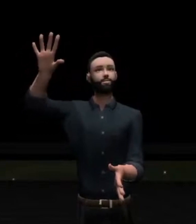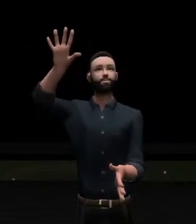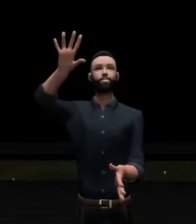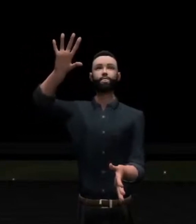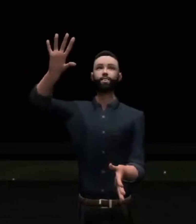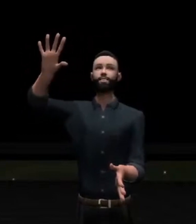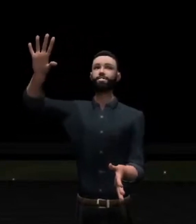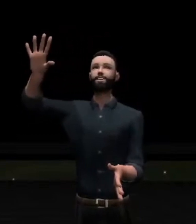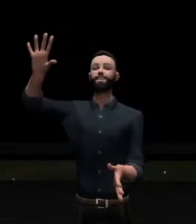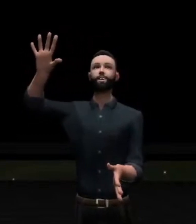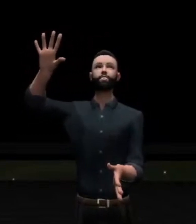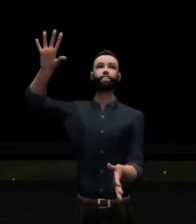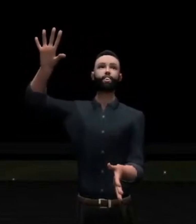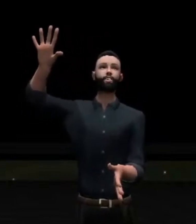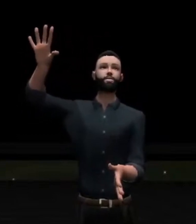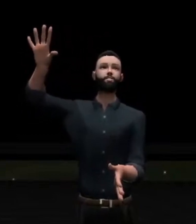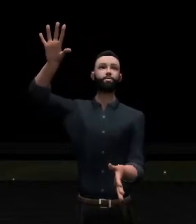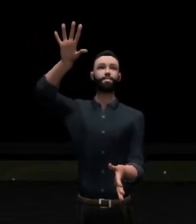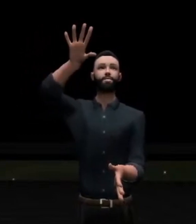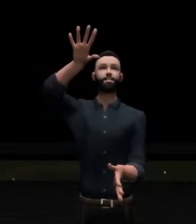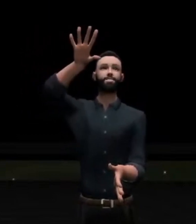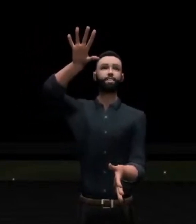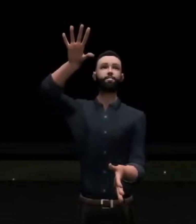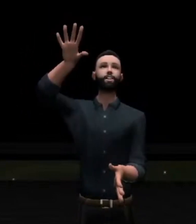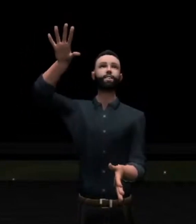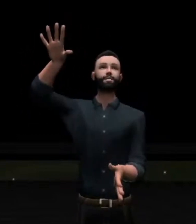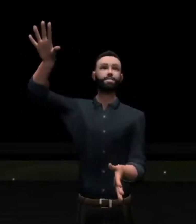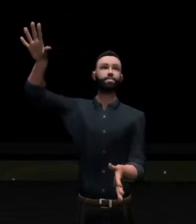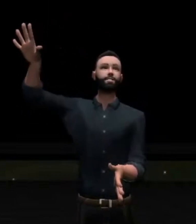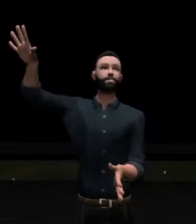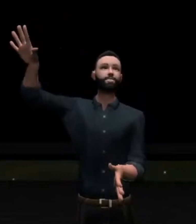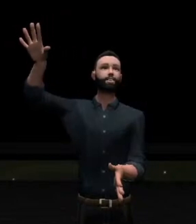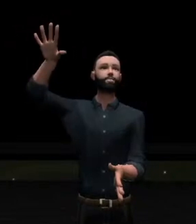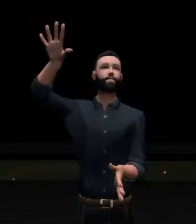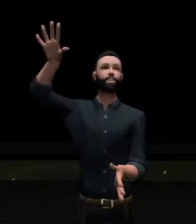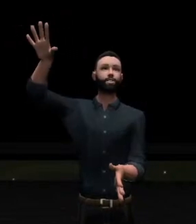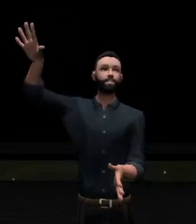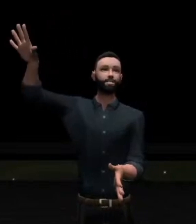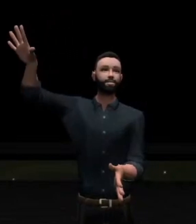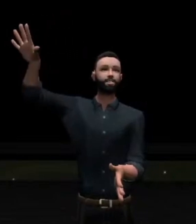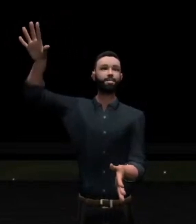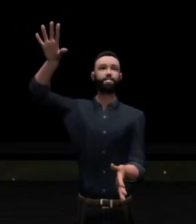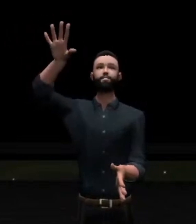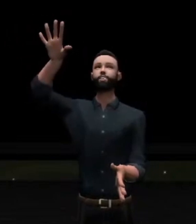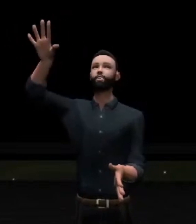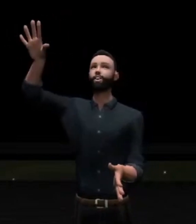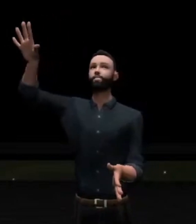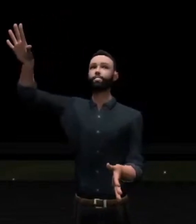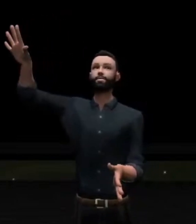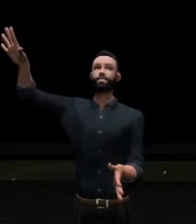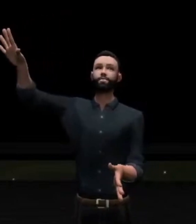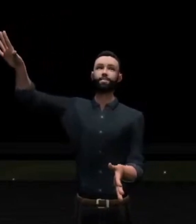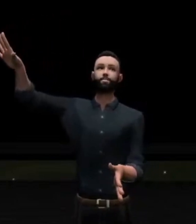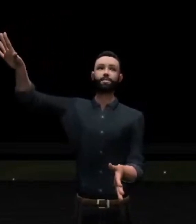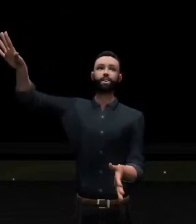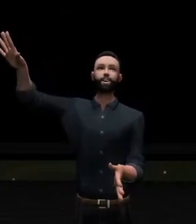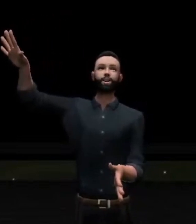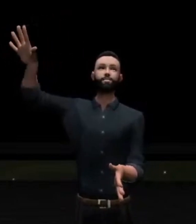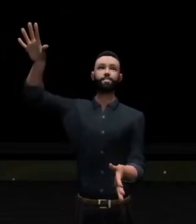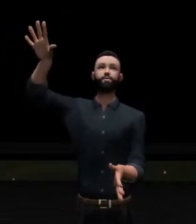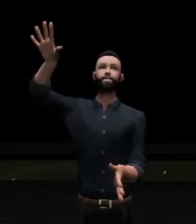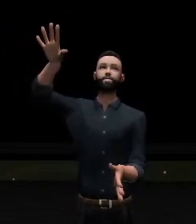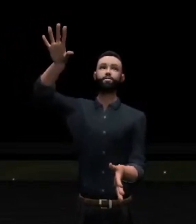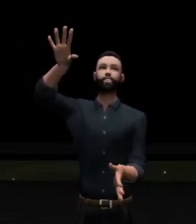where now they say, I no longer believe that this Son of God is indeed the Son of God, the deity. I no longer believe him to be